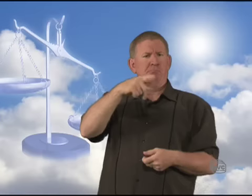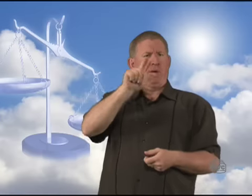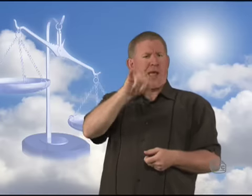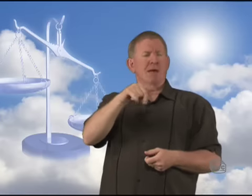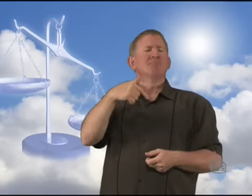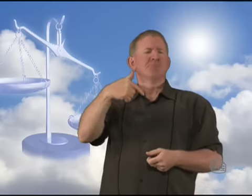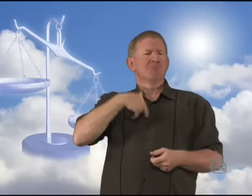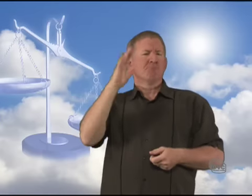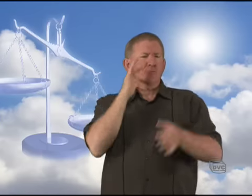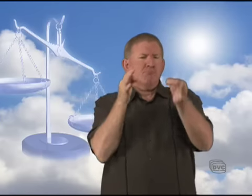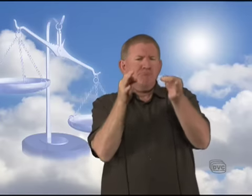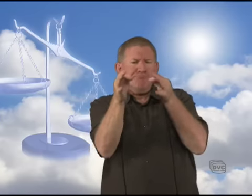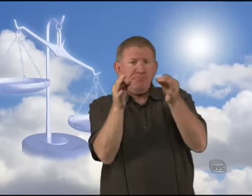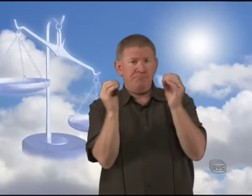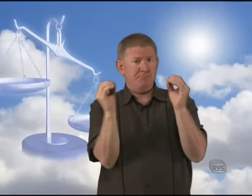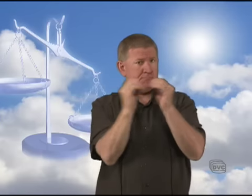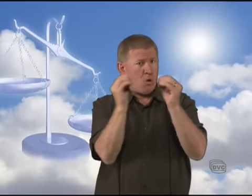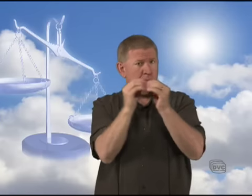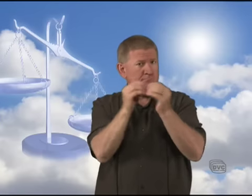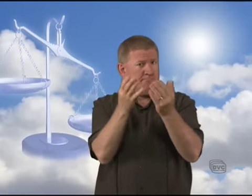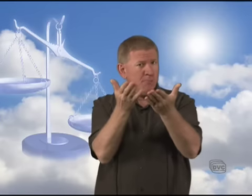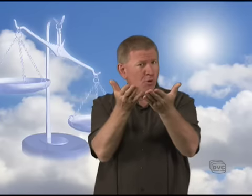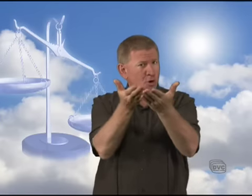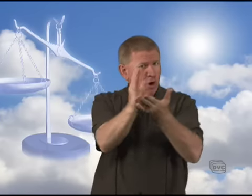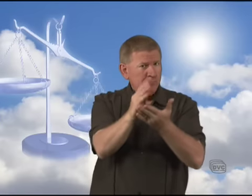explain more. Alright? So watch me.